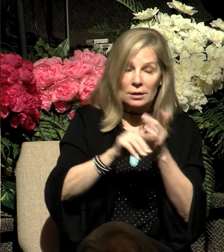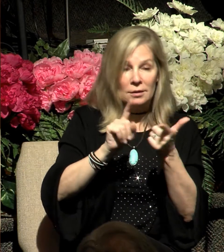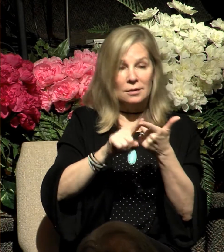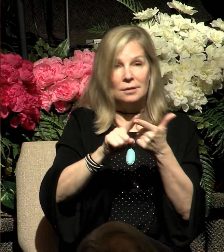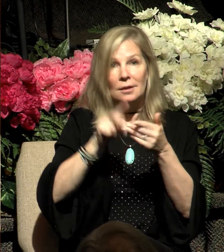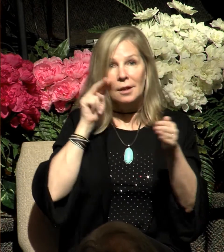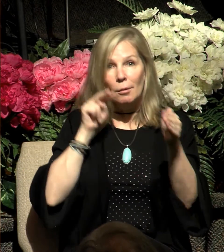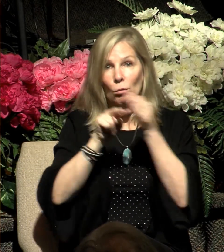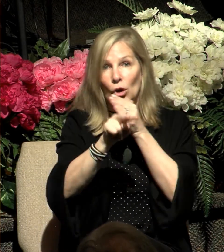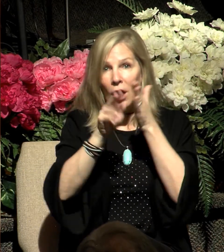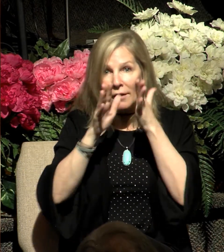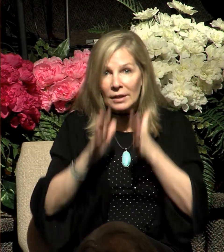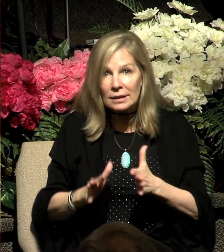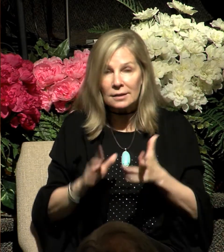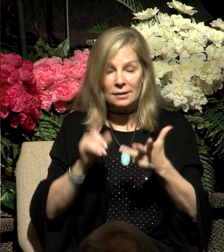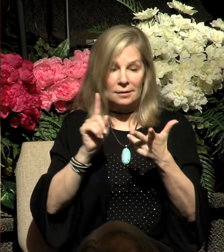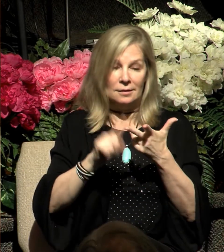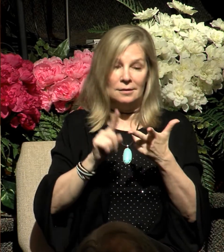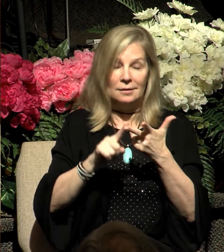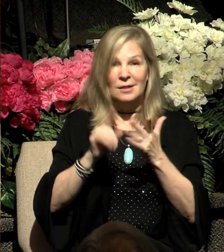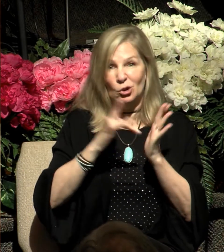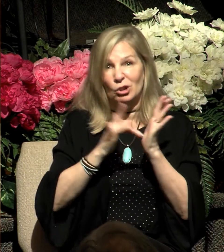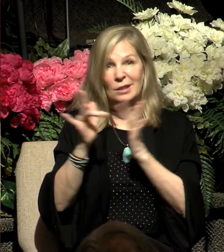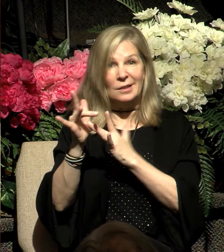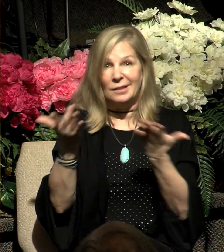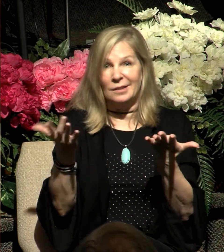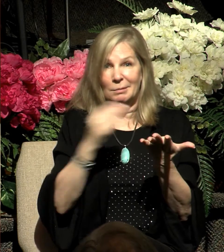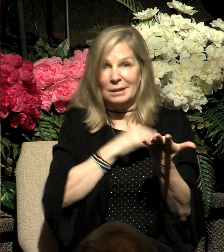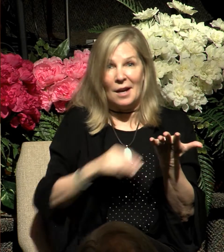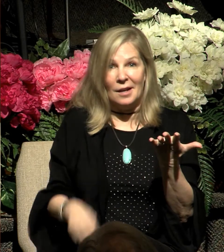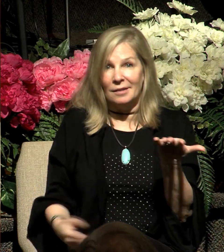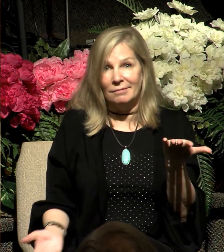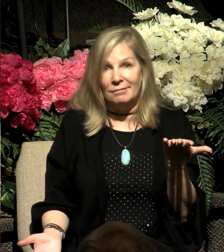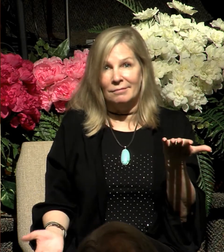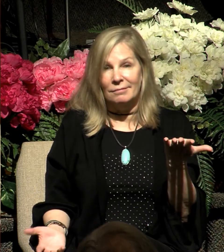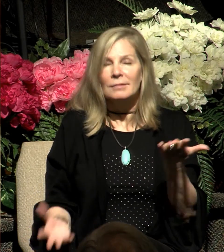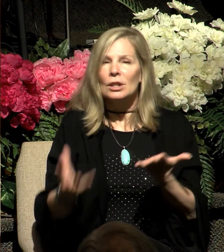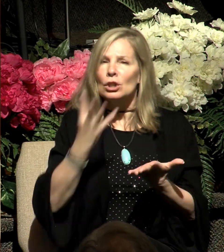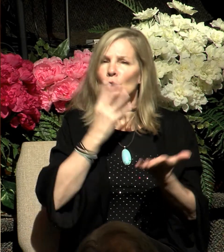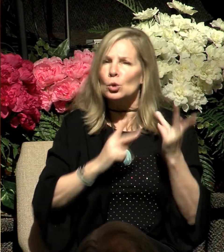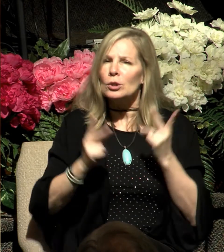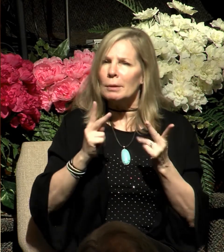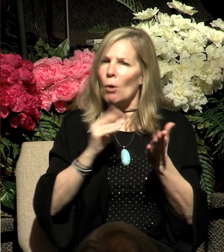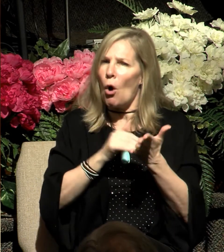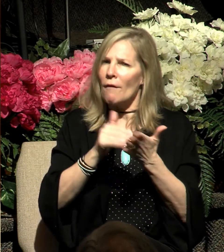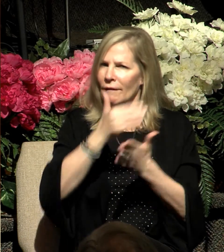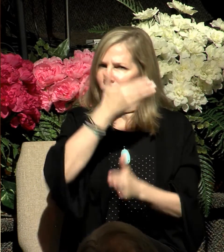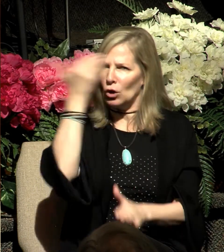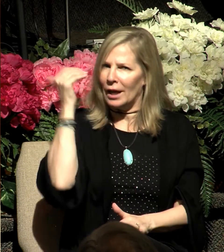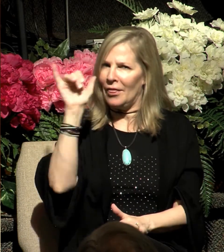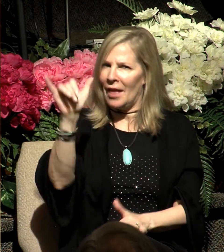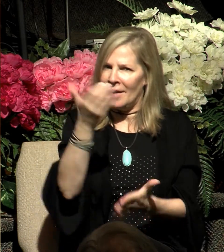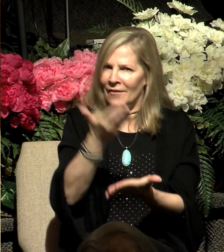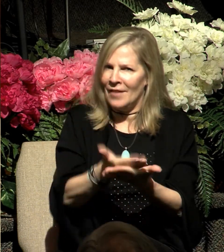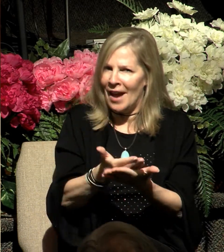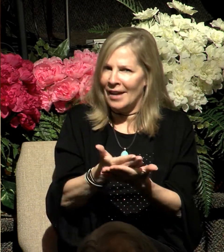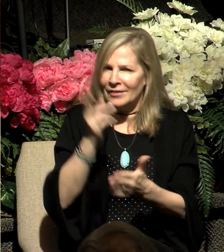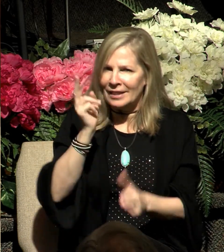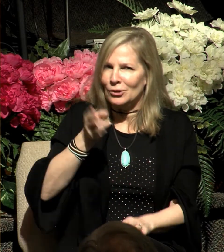finally Jesus, the Messiah. But Jewish people often forget this fact of history, because it is not uncommon to hear an unsaved Jewish